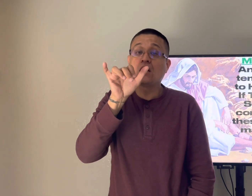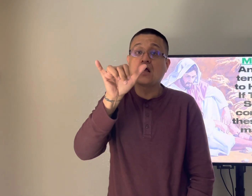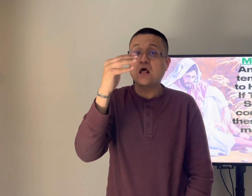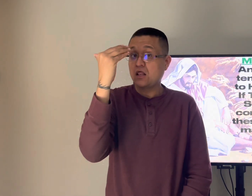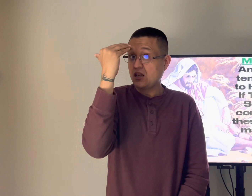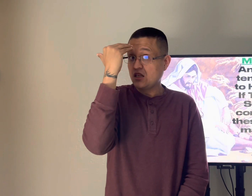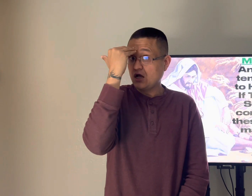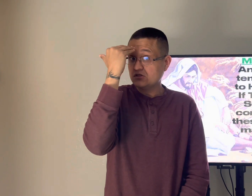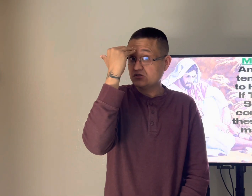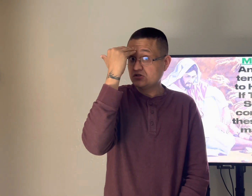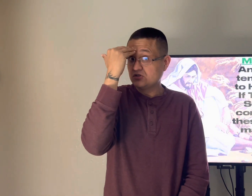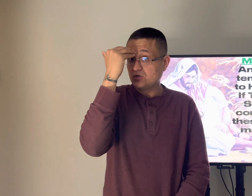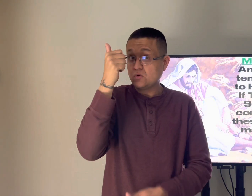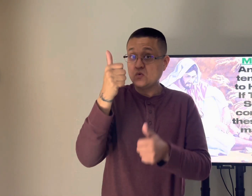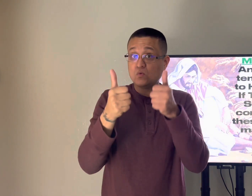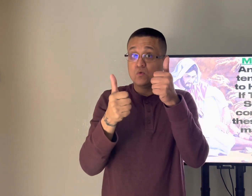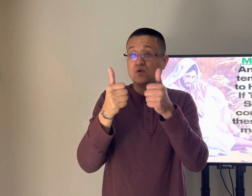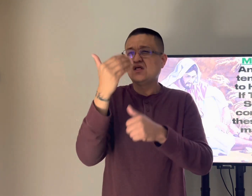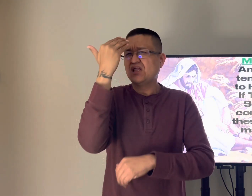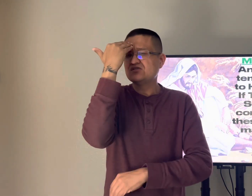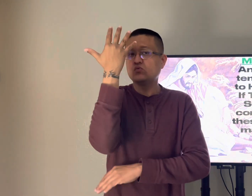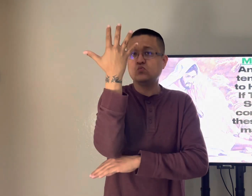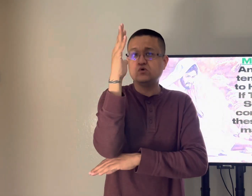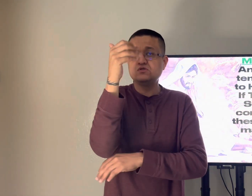in genesis we see that it says good for food